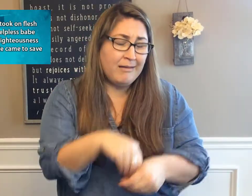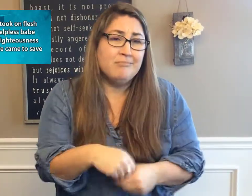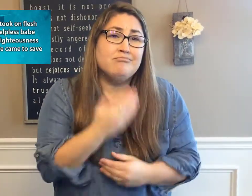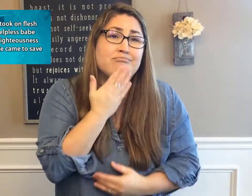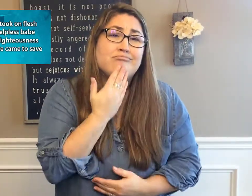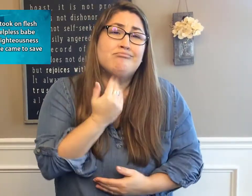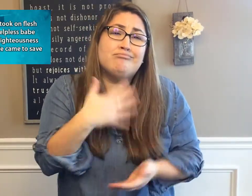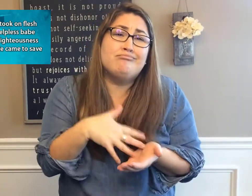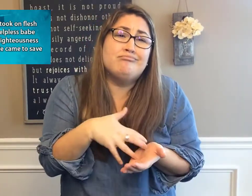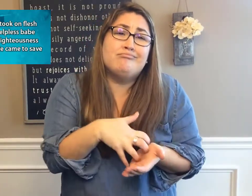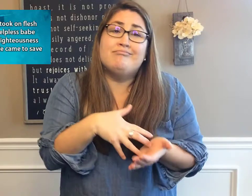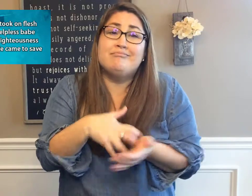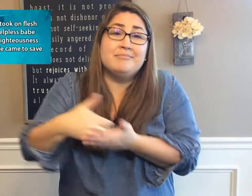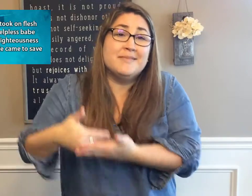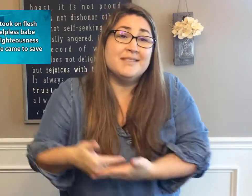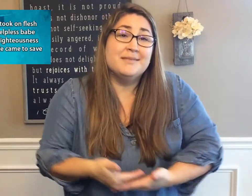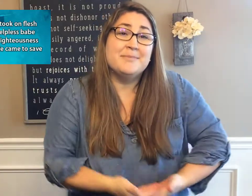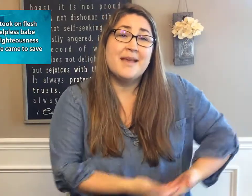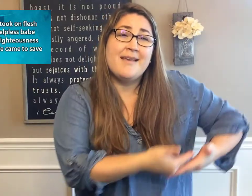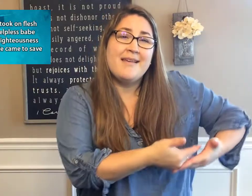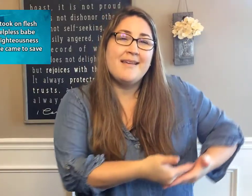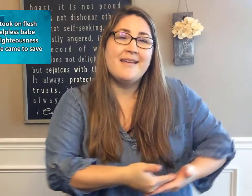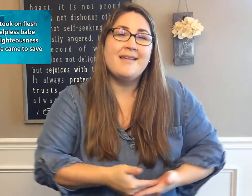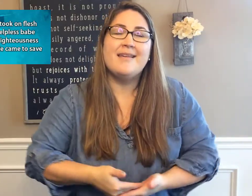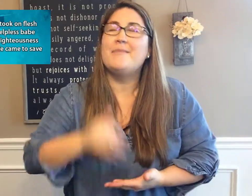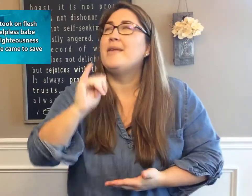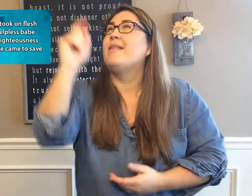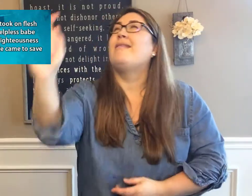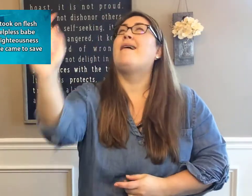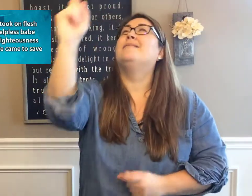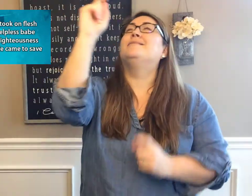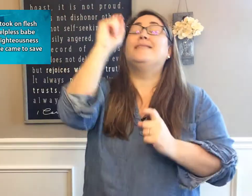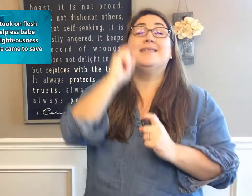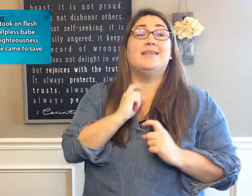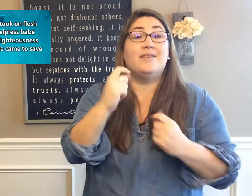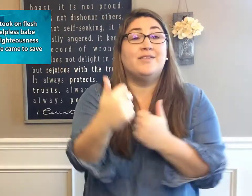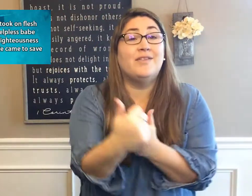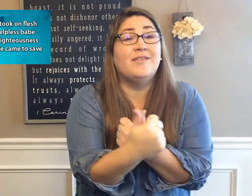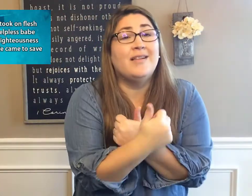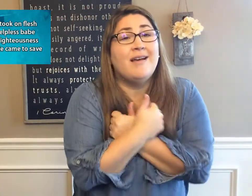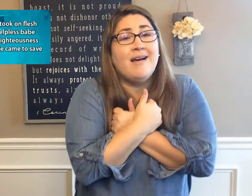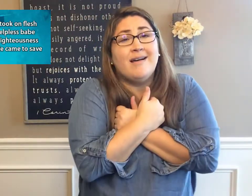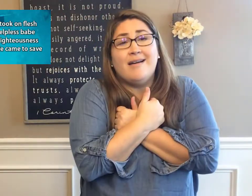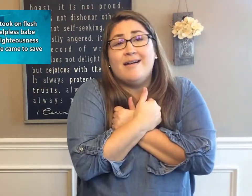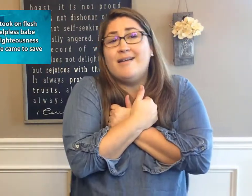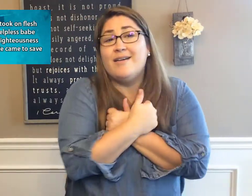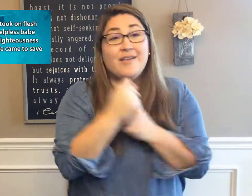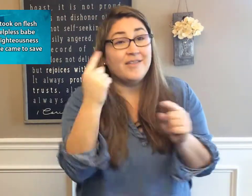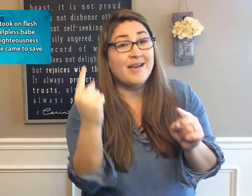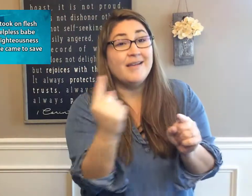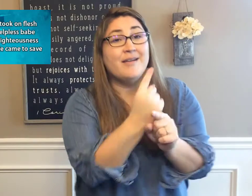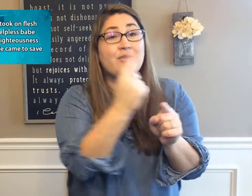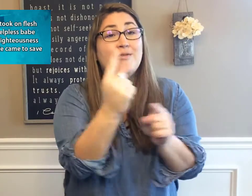in helpless faith. This gift of love and